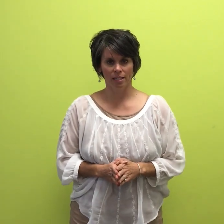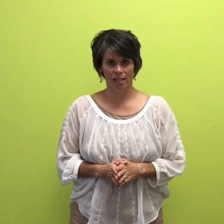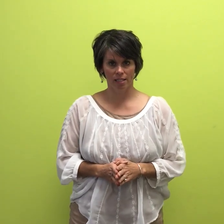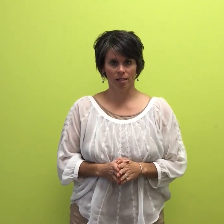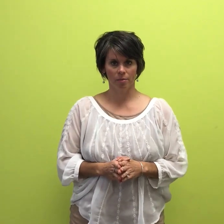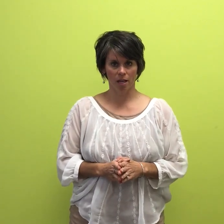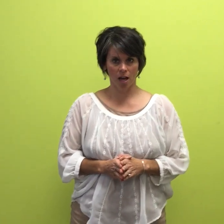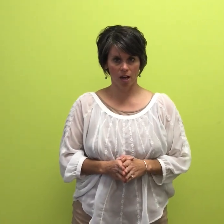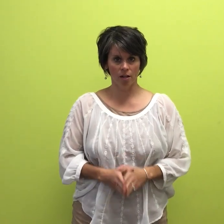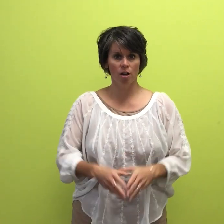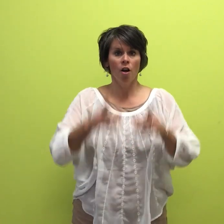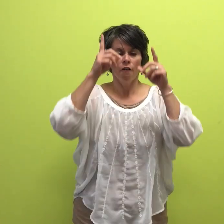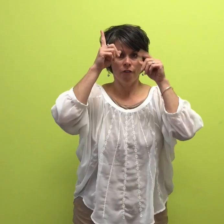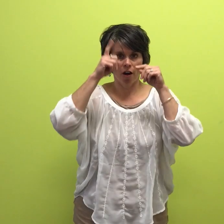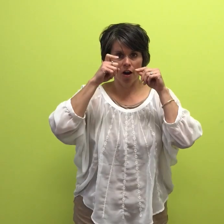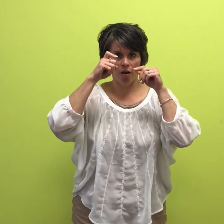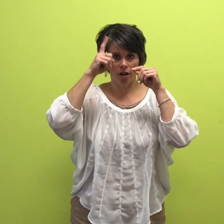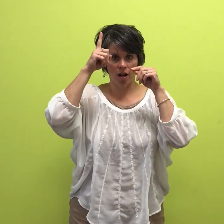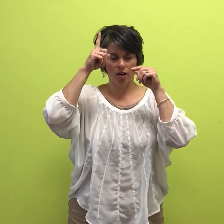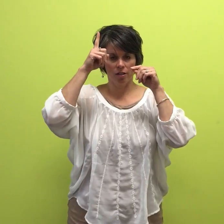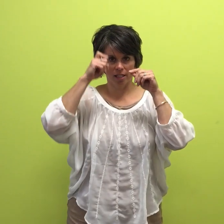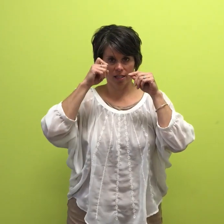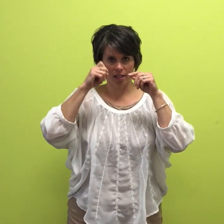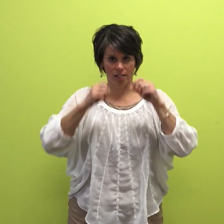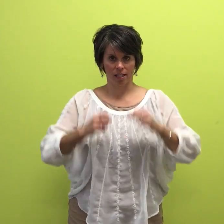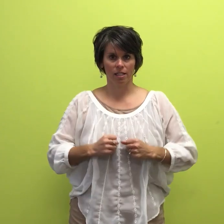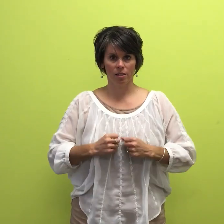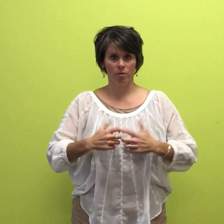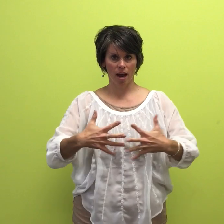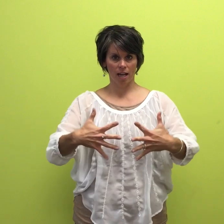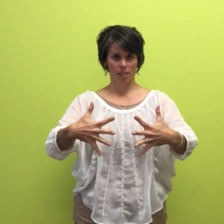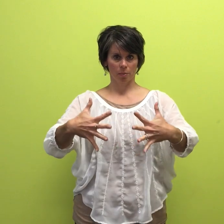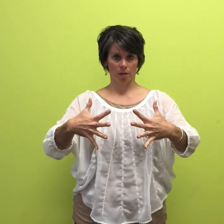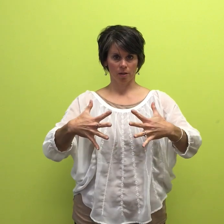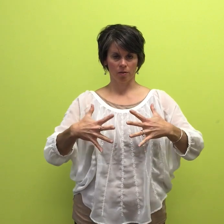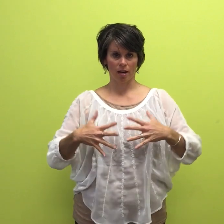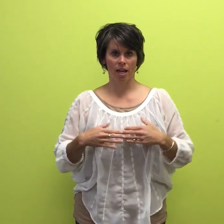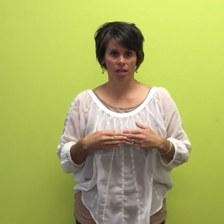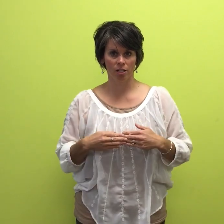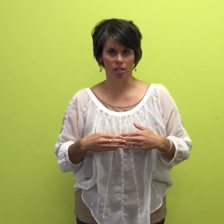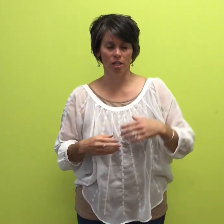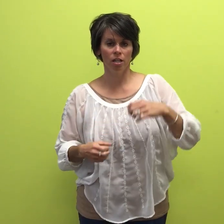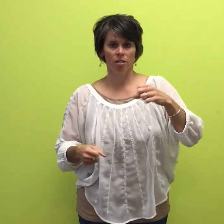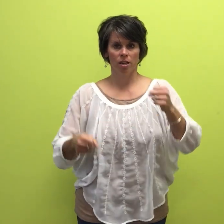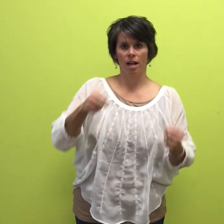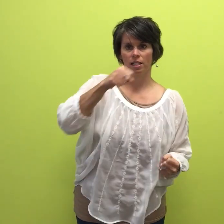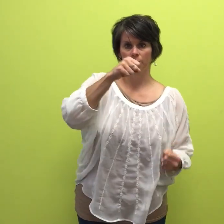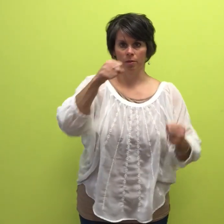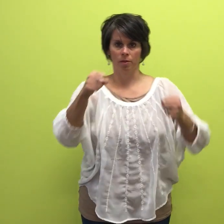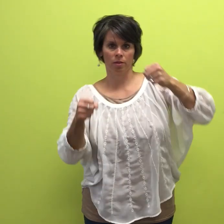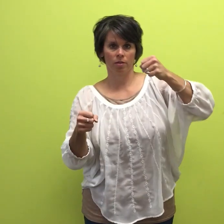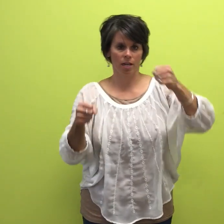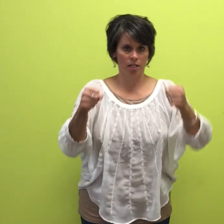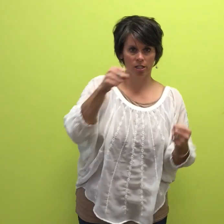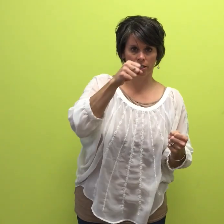systems are photosynthesis, respiration, transpiration,